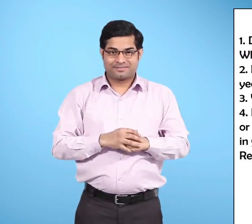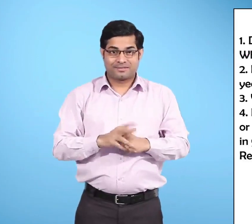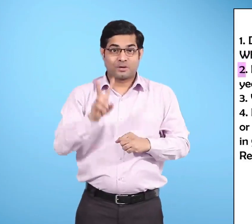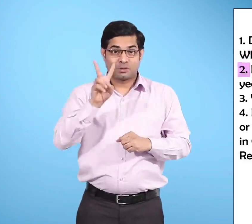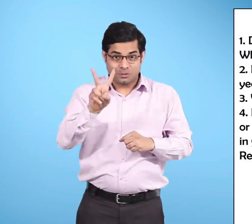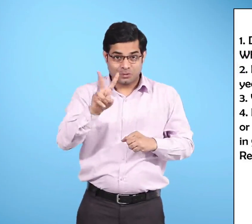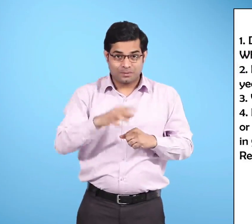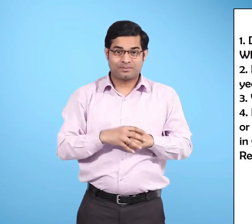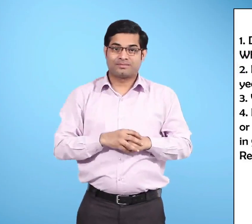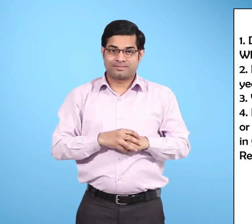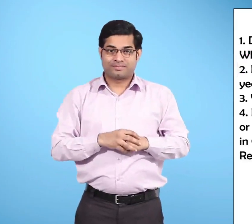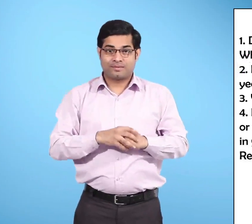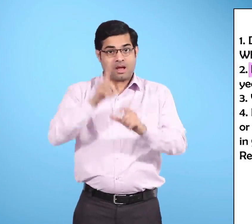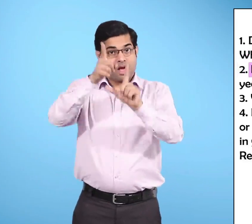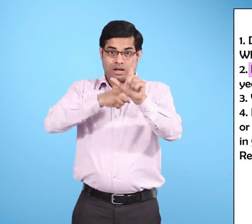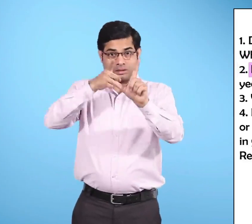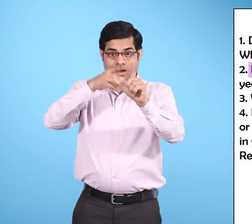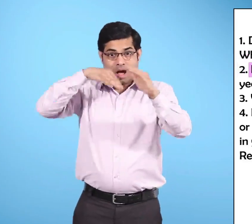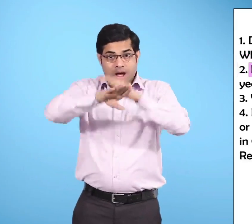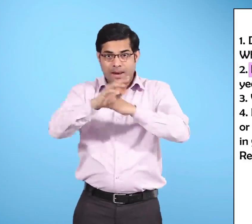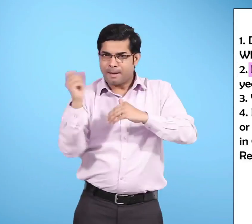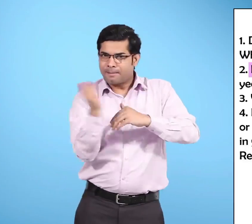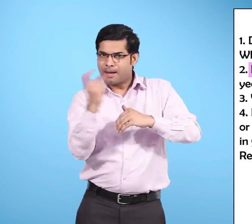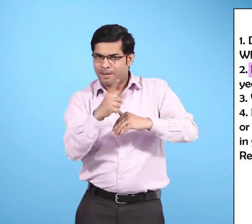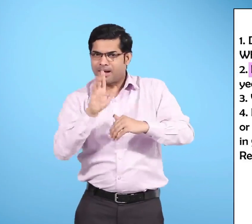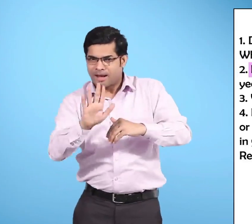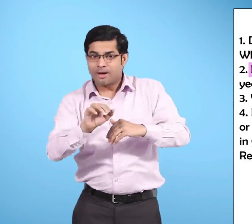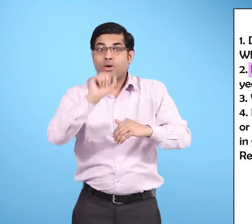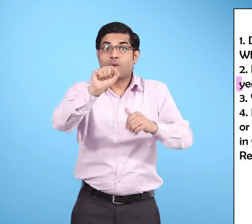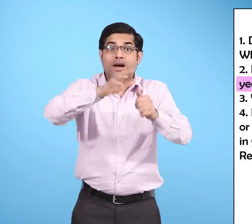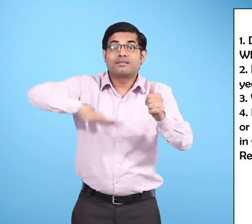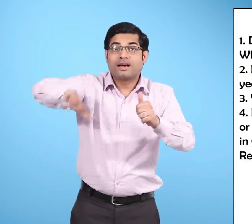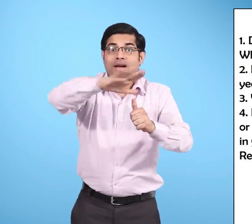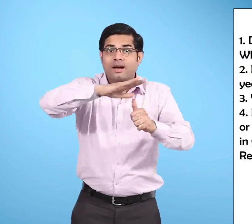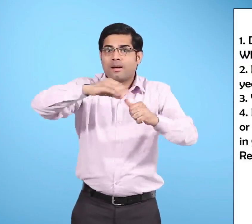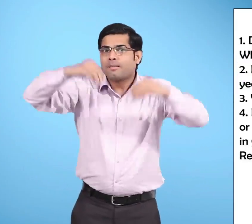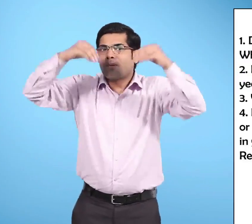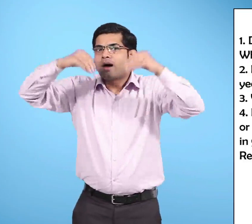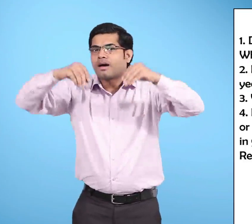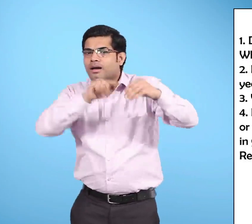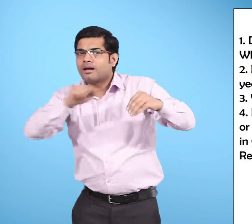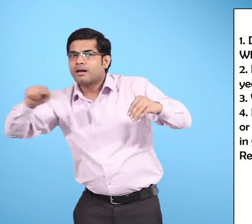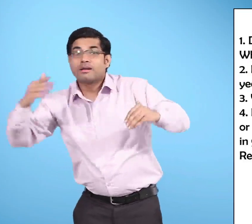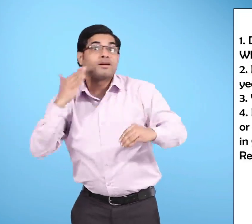2. In which month or months of the year Does it rain in your area?